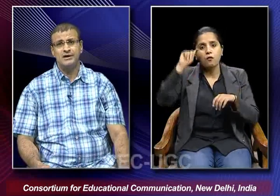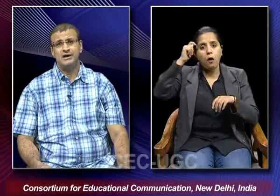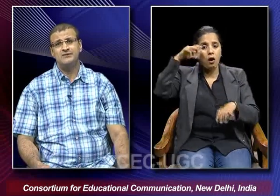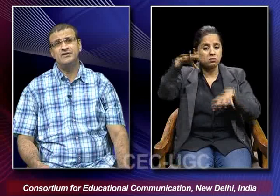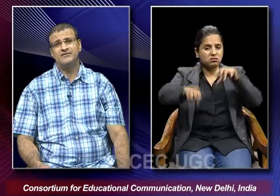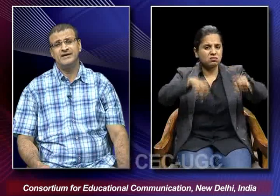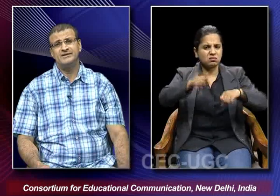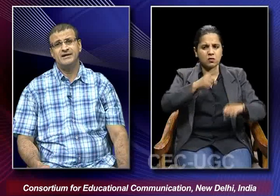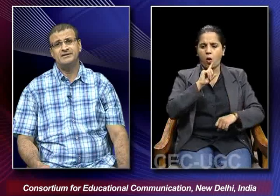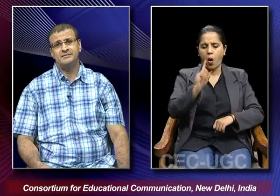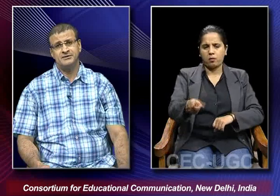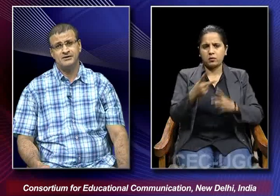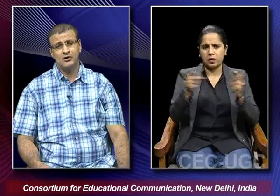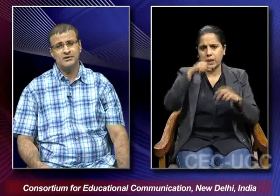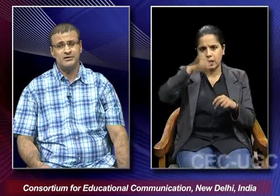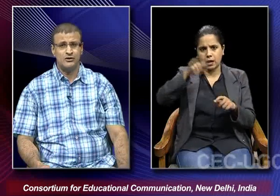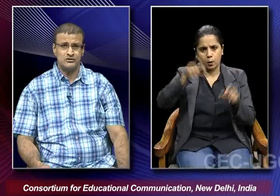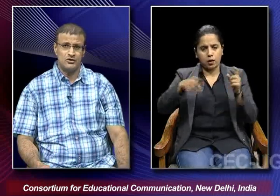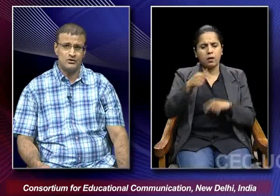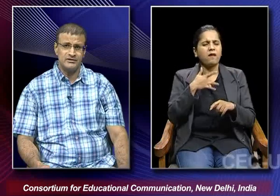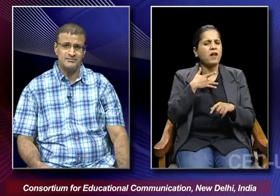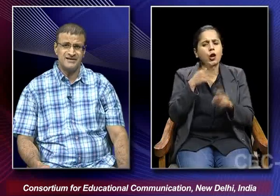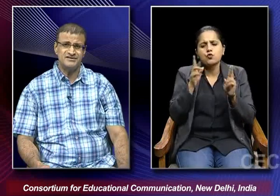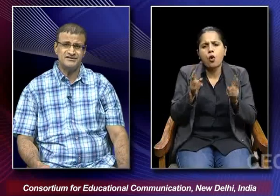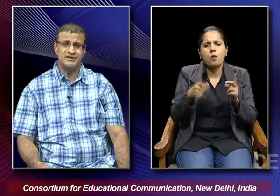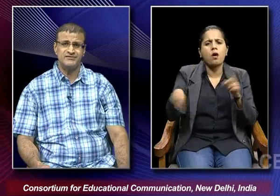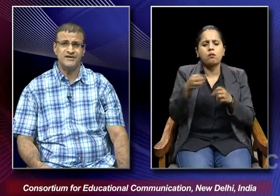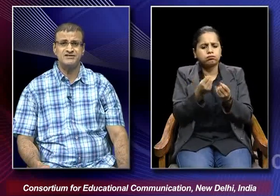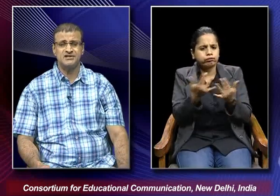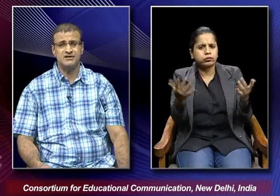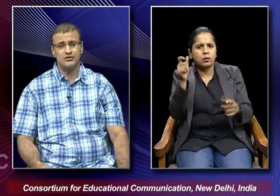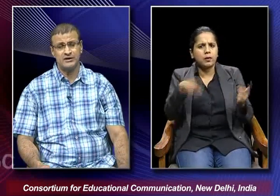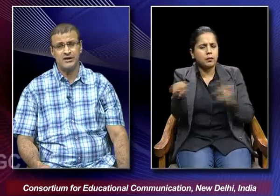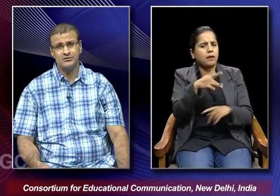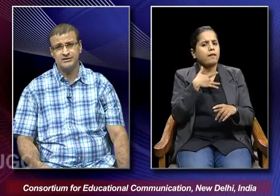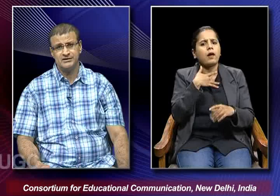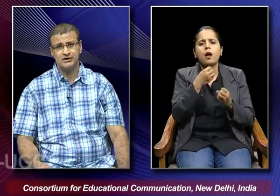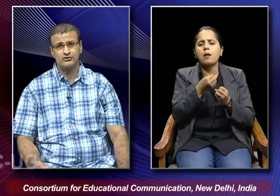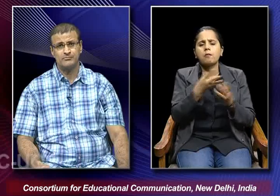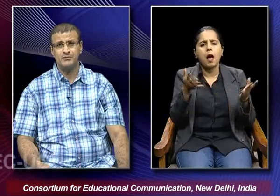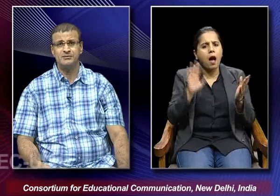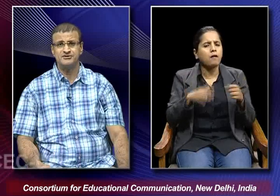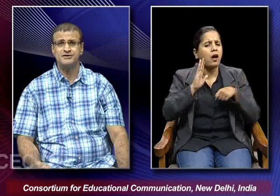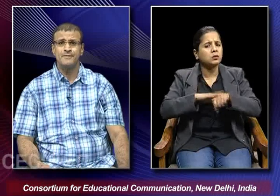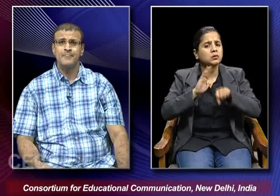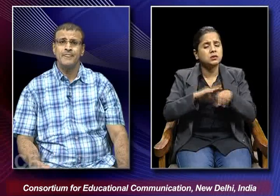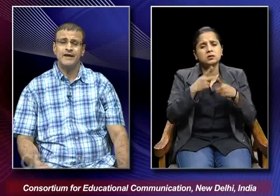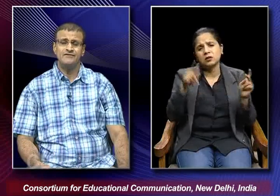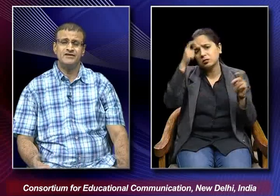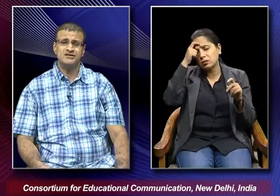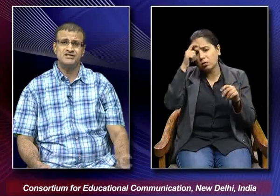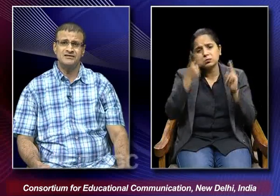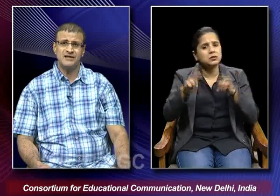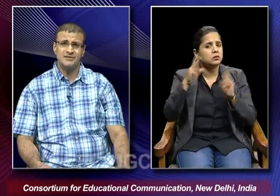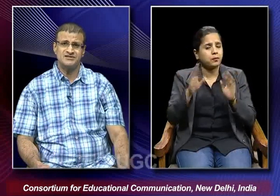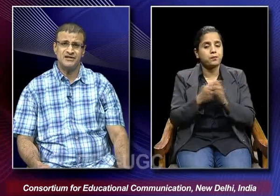we find that the normal or the ordinary masses they faced or encountered a lot of problems. And